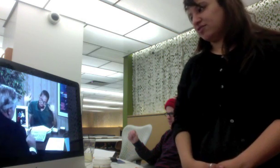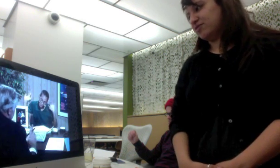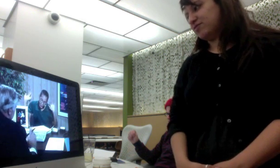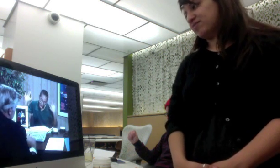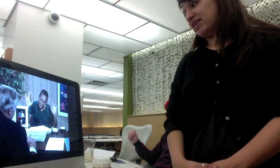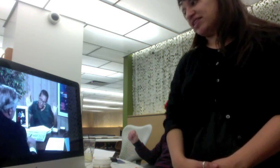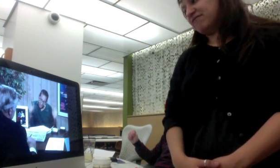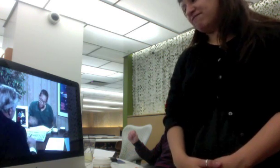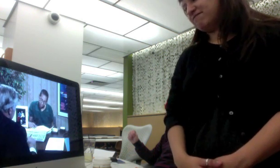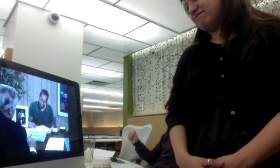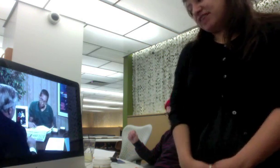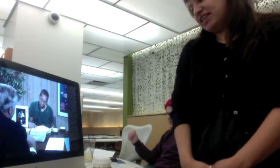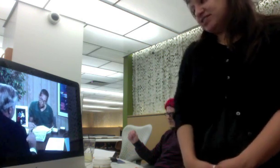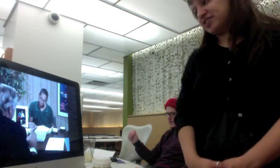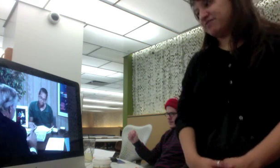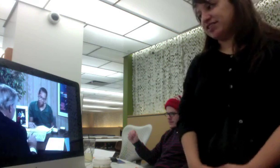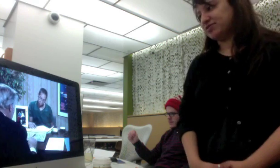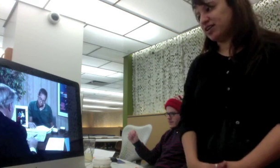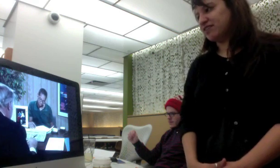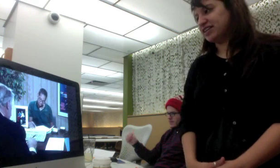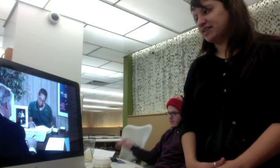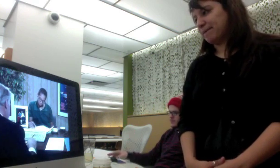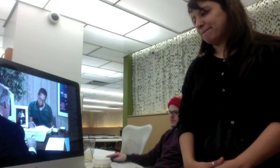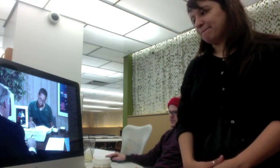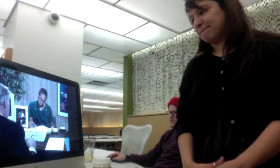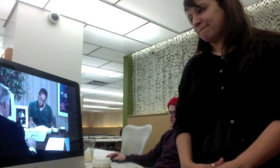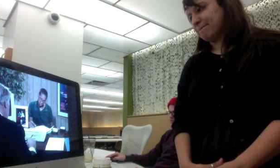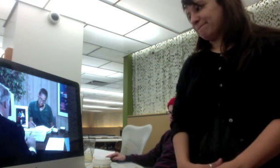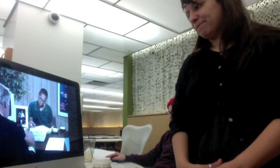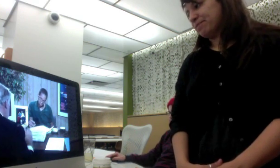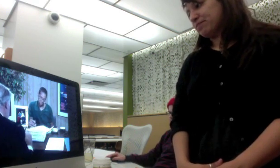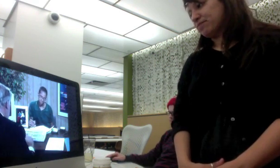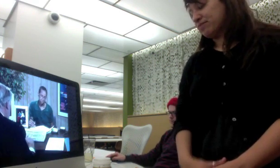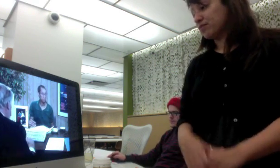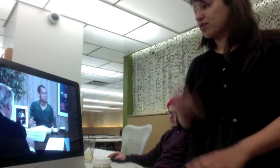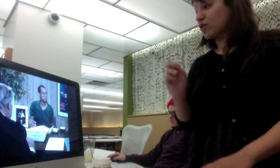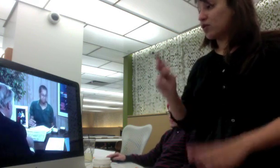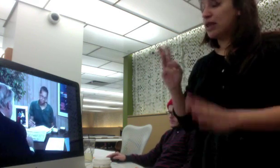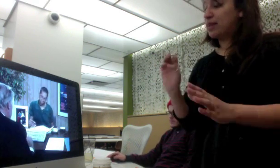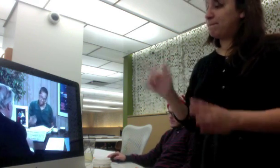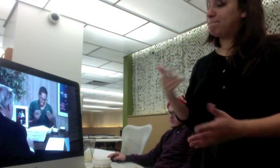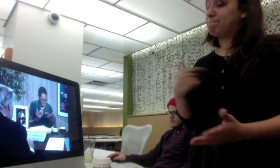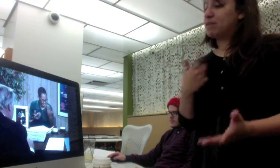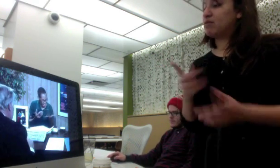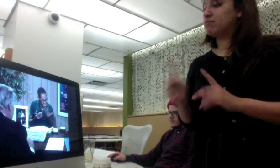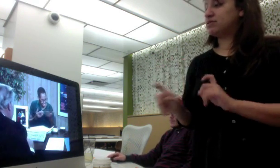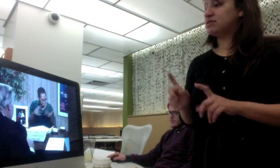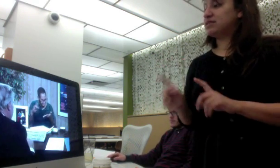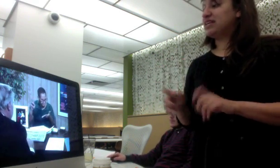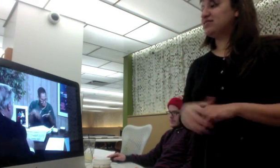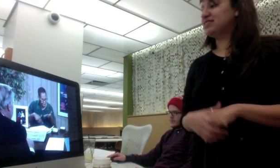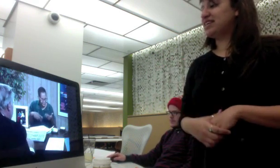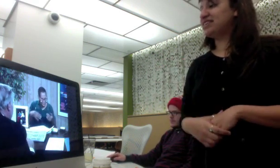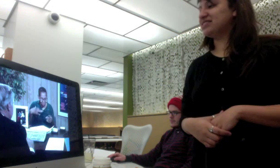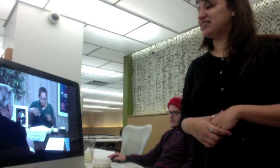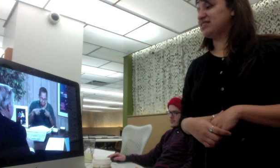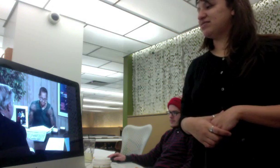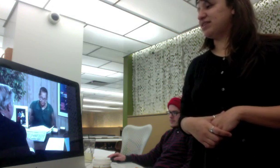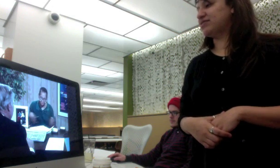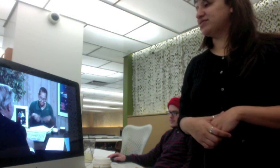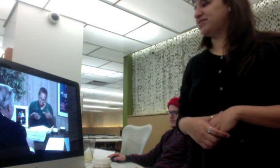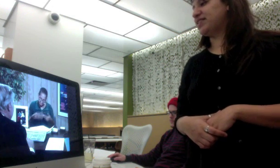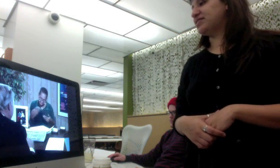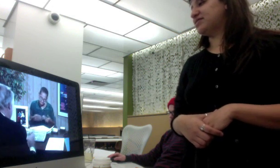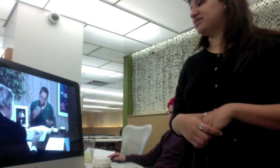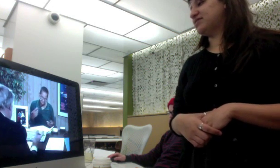So, I think I'm finished. I'm finished with all of it. Well, let me ask you a couple questions about the house. This is easy.